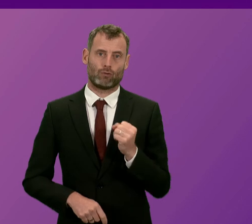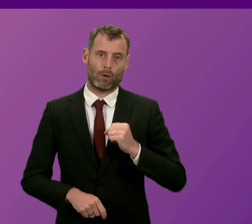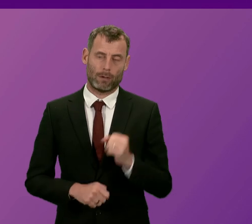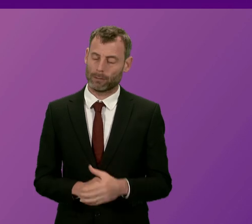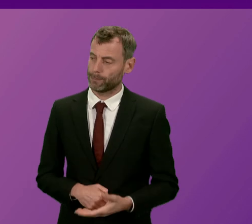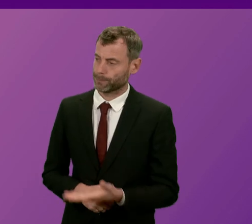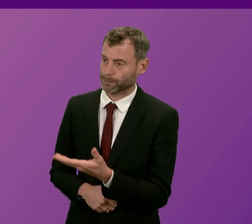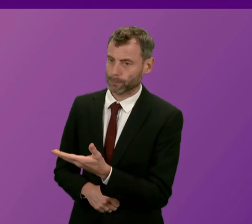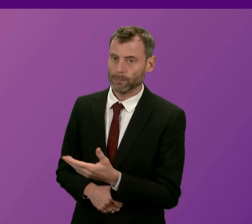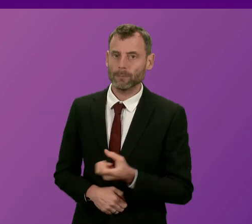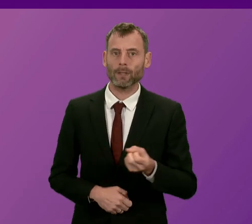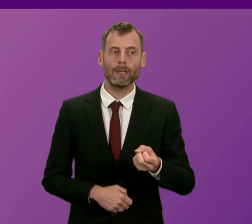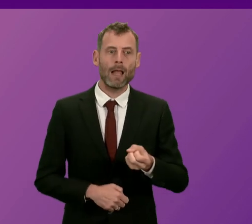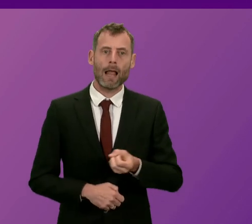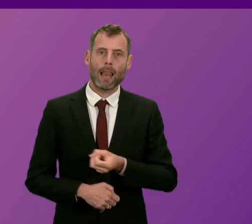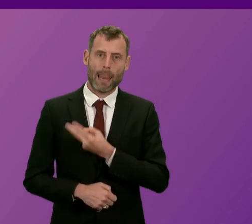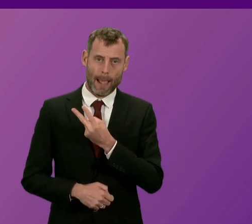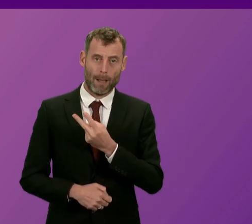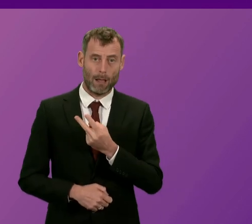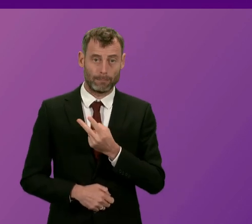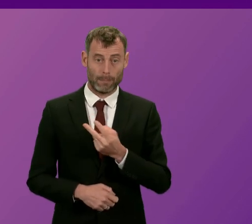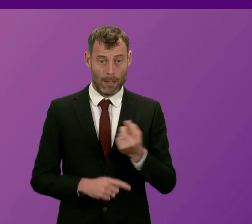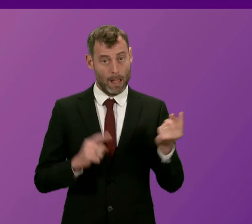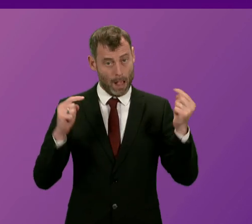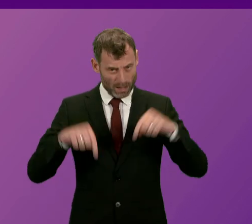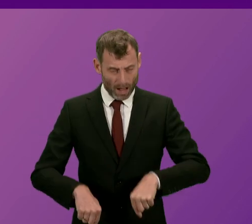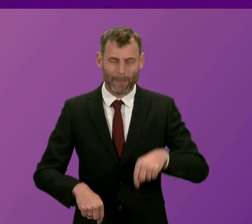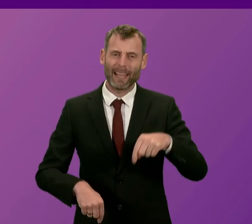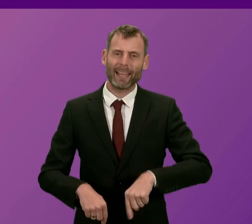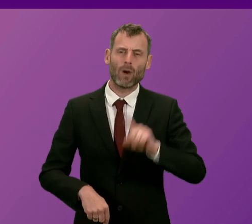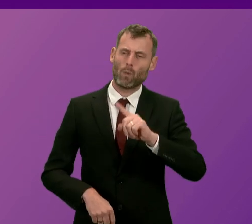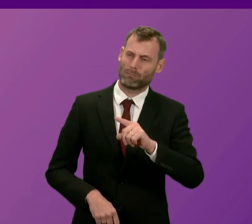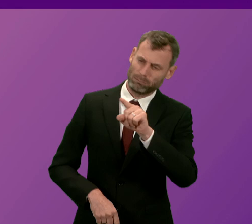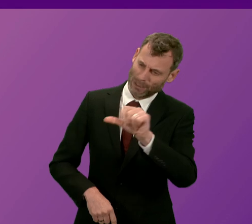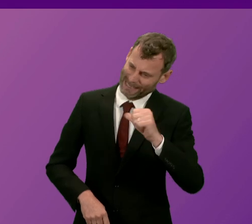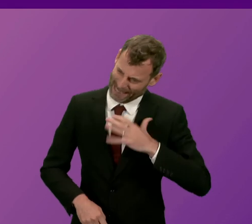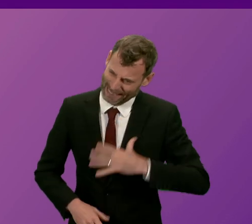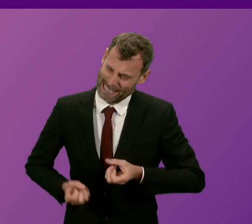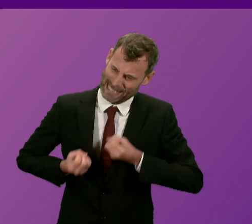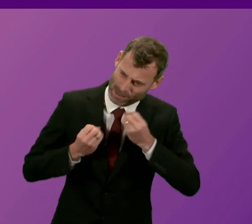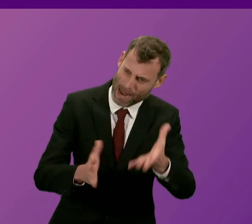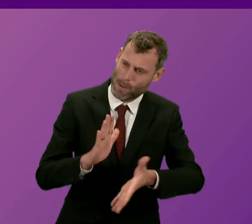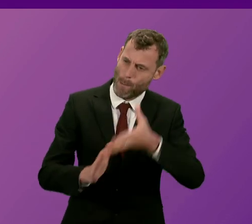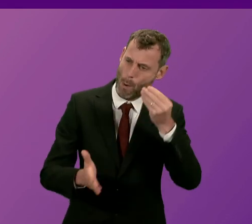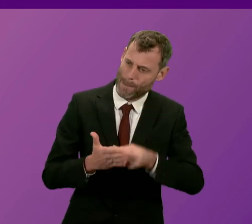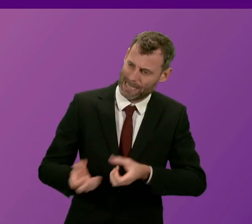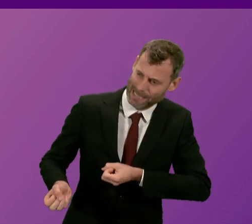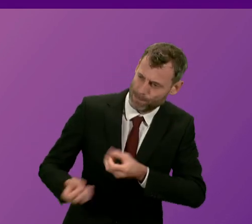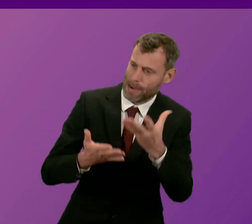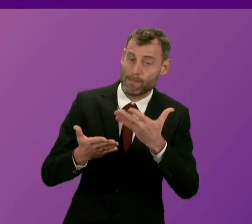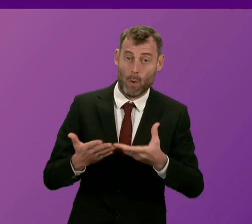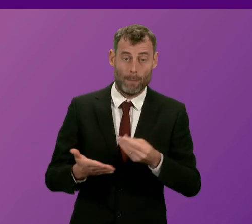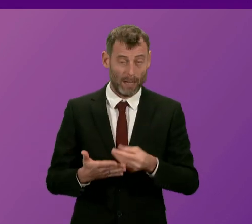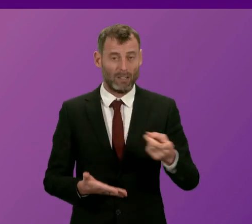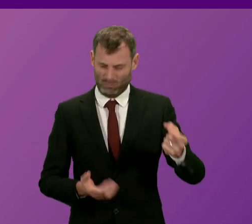First Minister, Labour members time and again come to this chamber to demand more spending while at the same time standing behind Keir Starmer and Rachel Reeves'